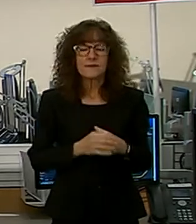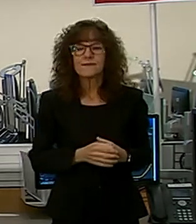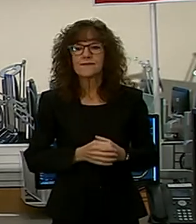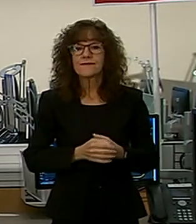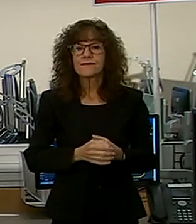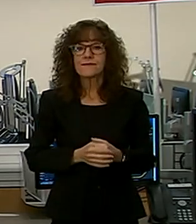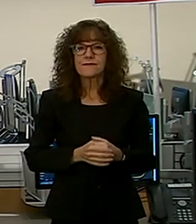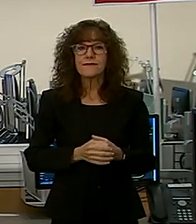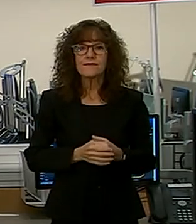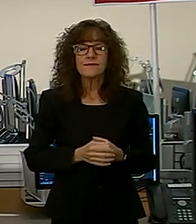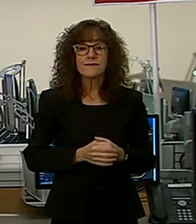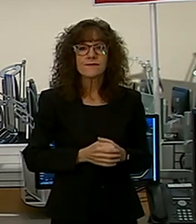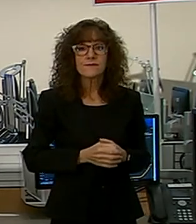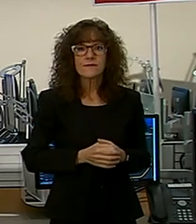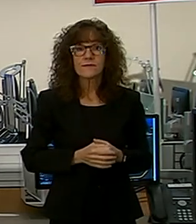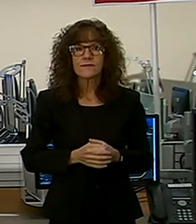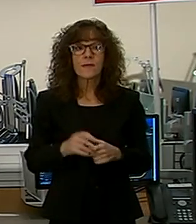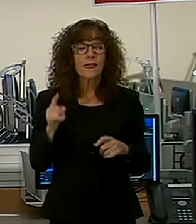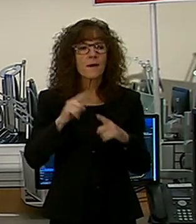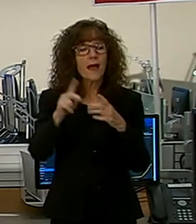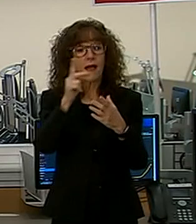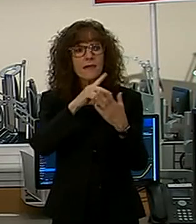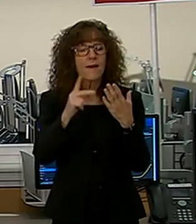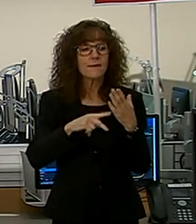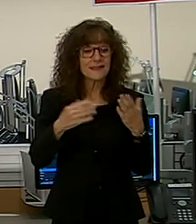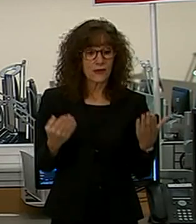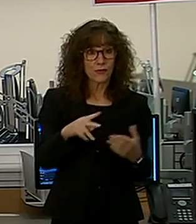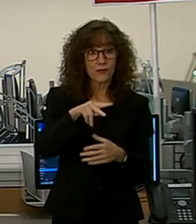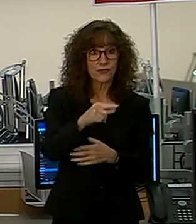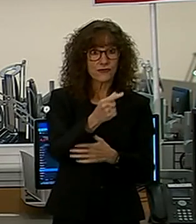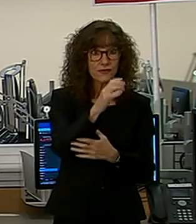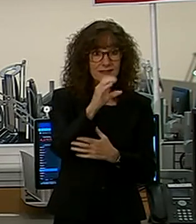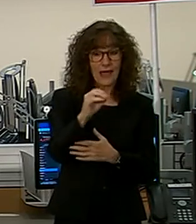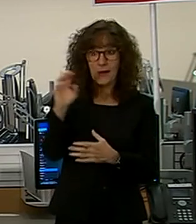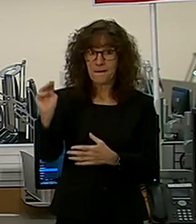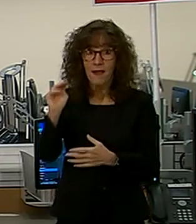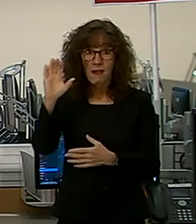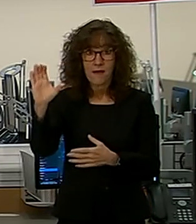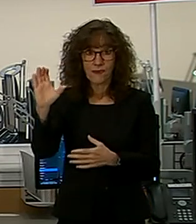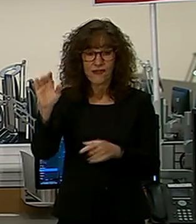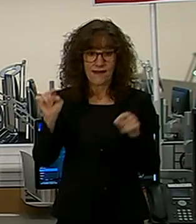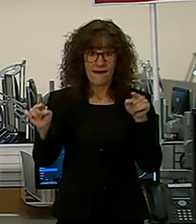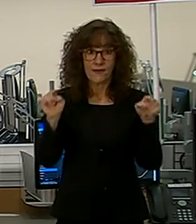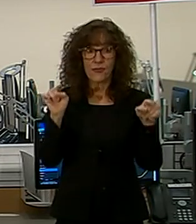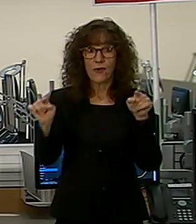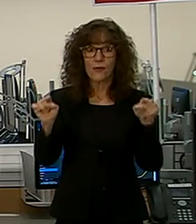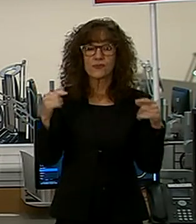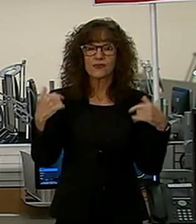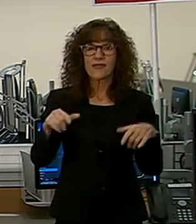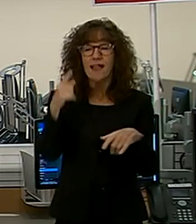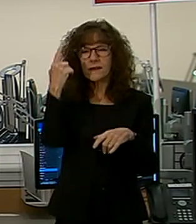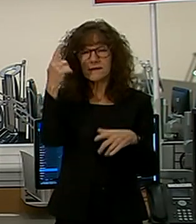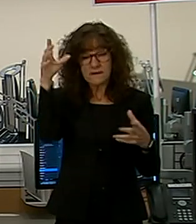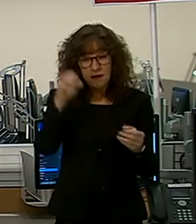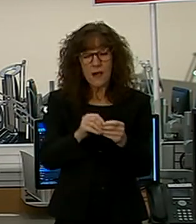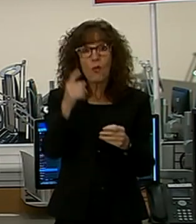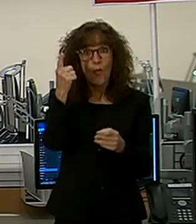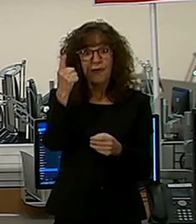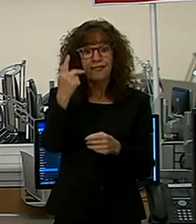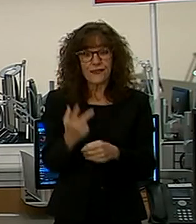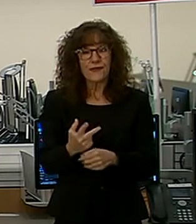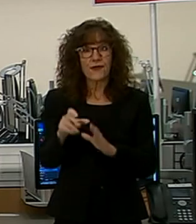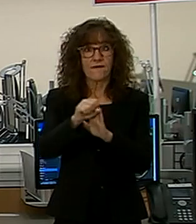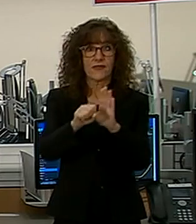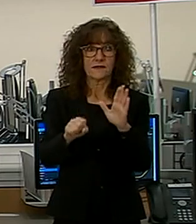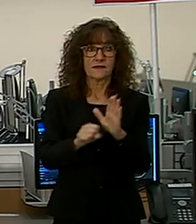But again, the populations of Prince George's County and Montgomery County in particular make up a third of the state. Right